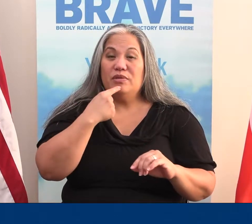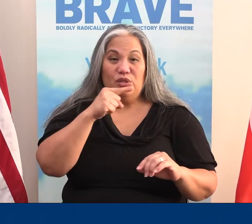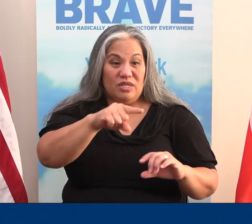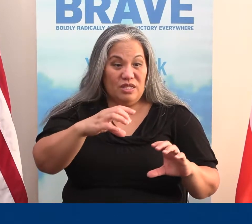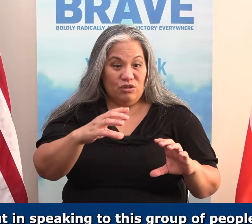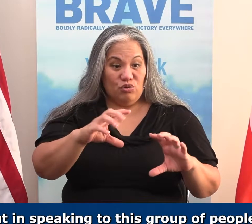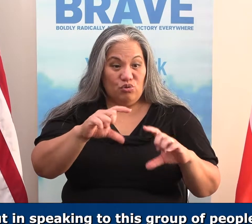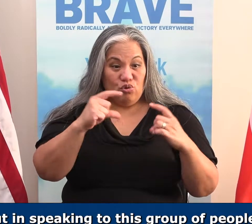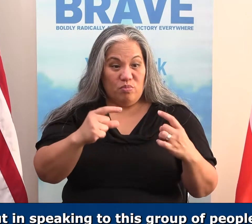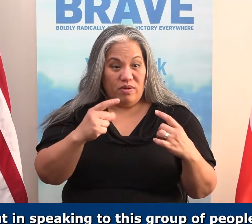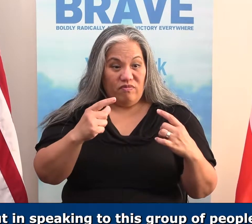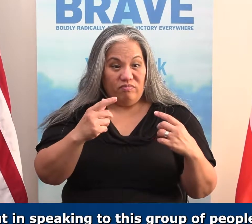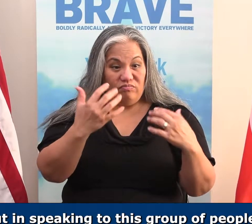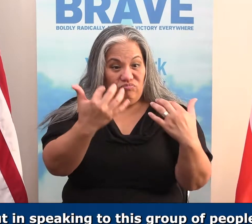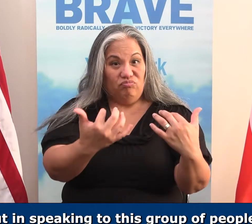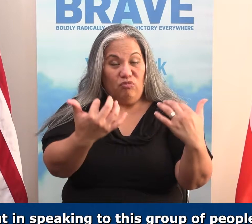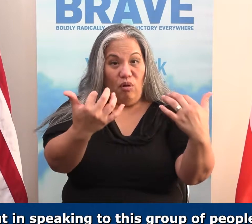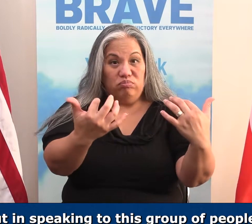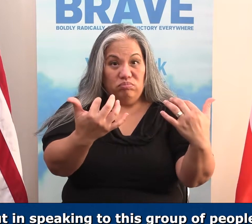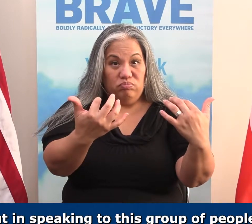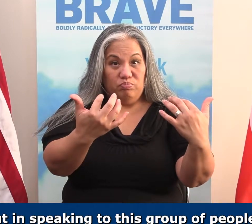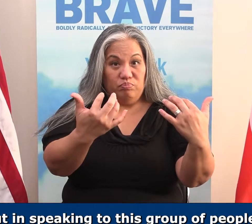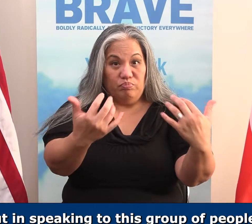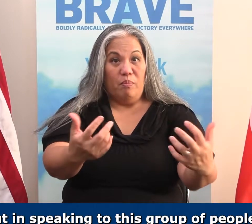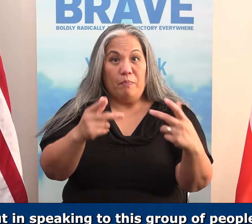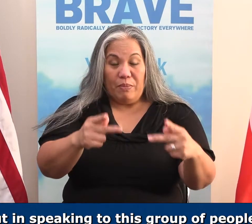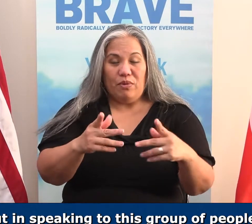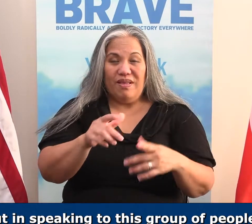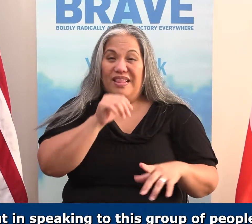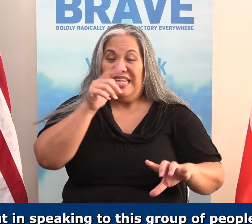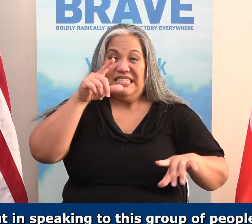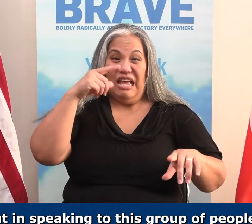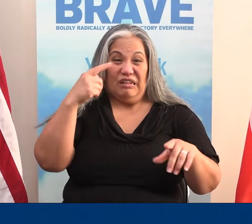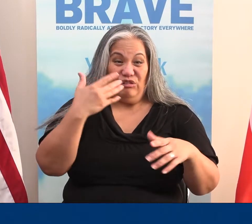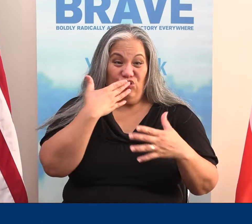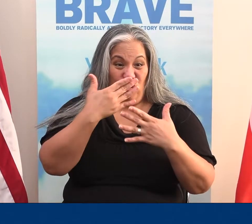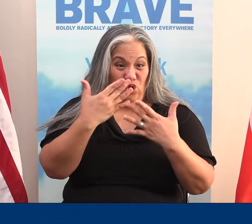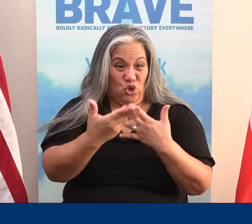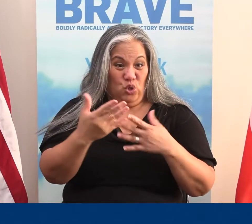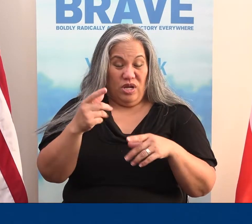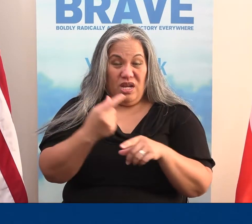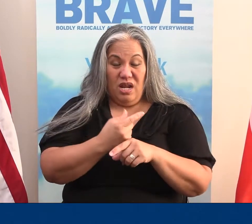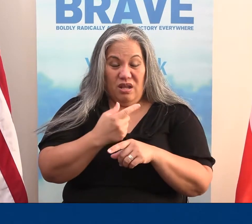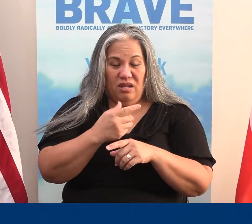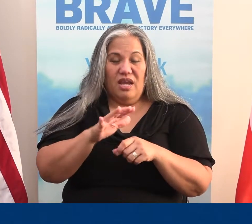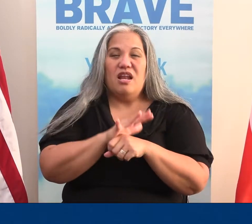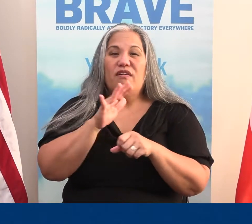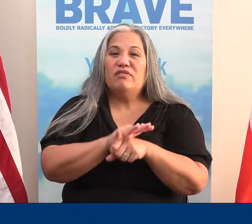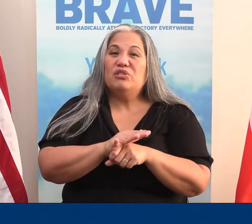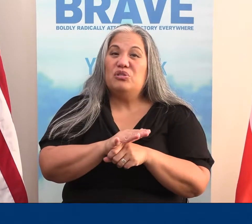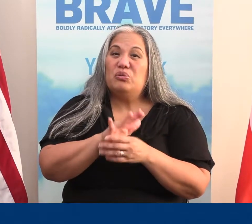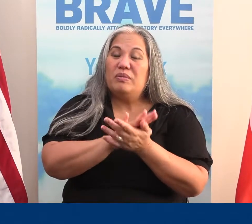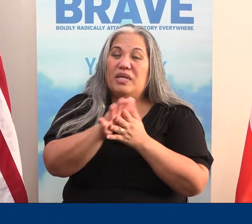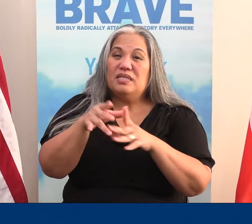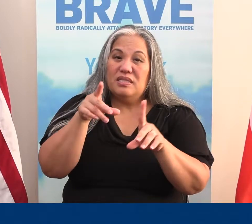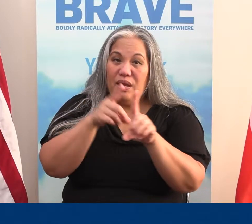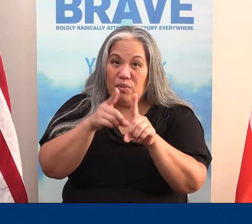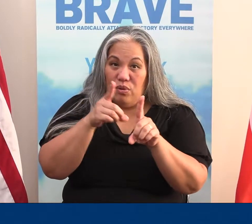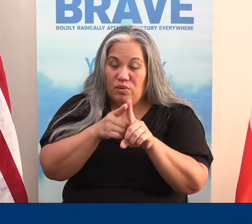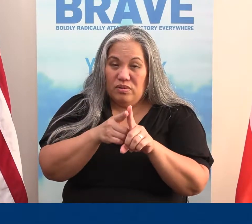But in speaking to this group of people, He says, listen, that's not good enough to